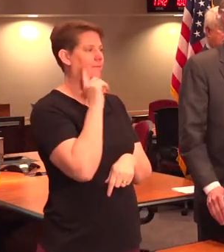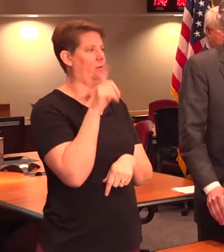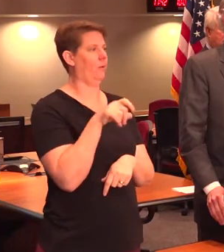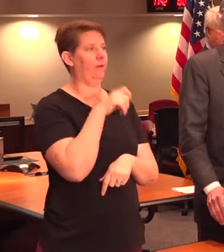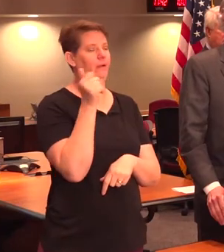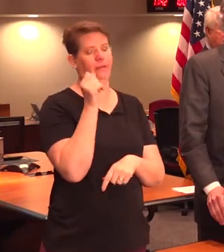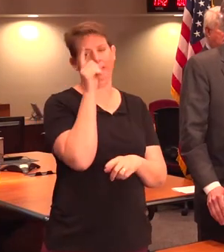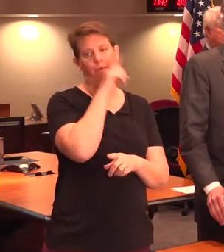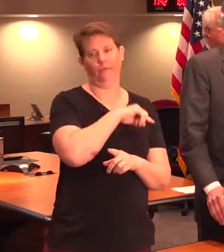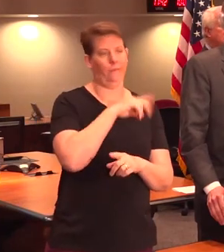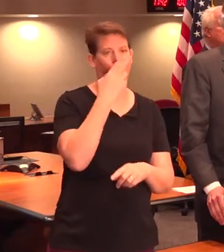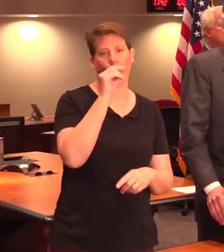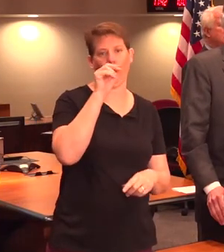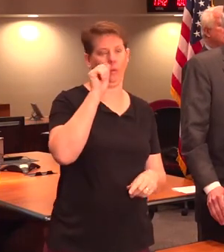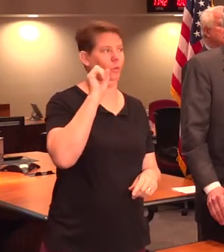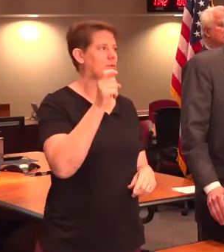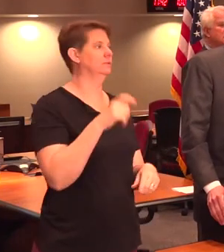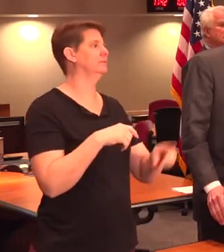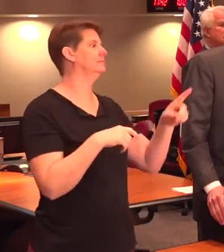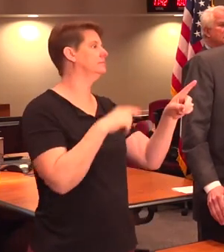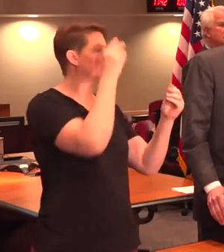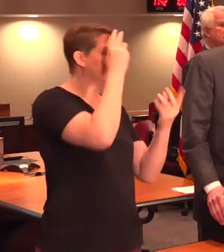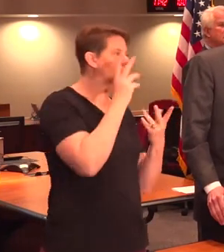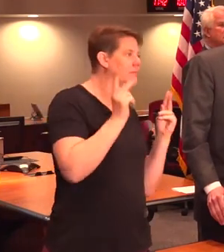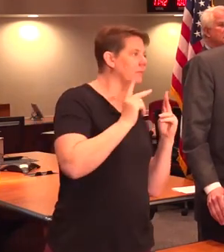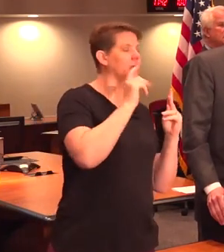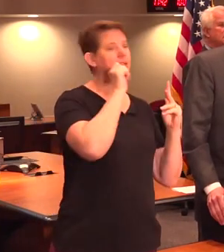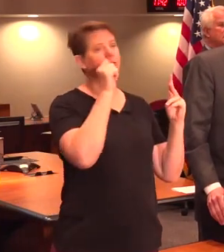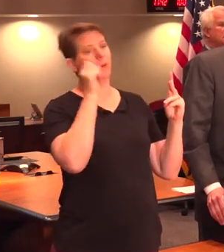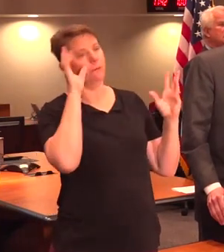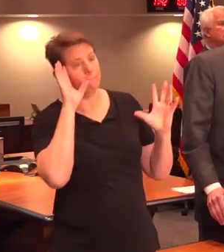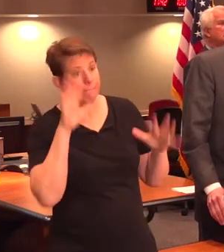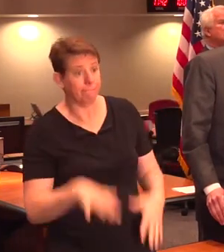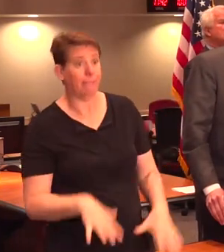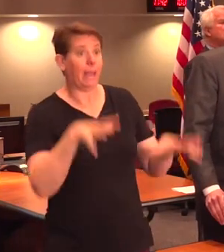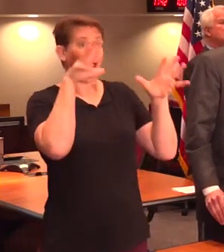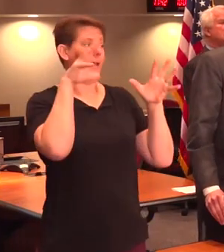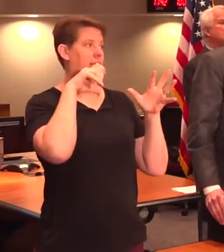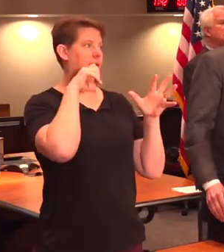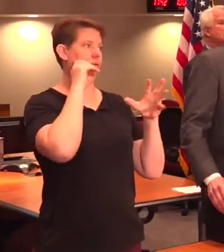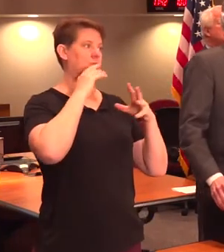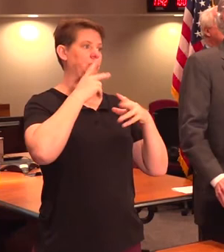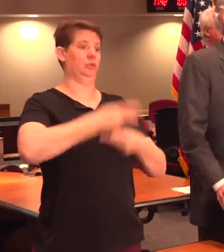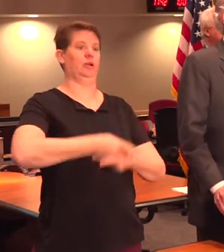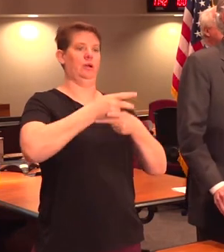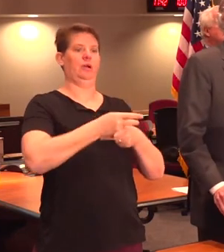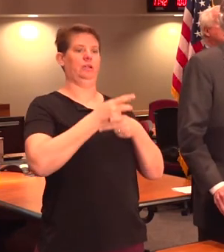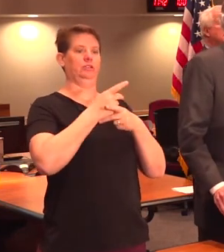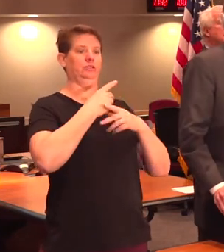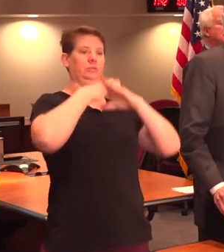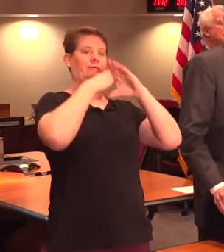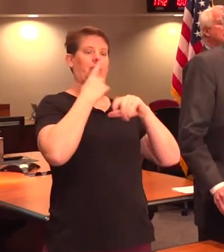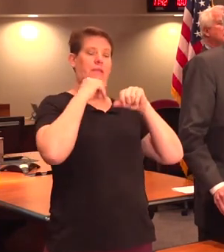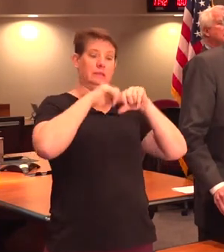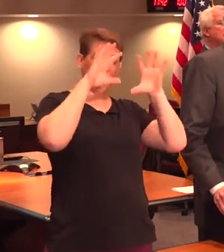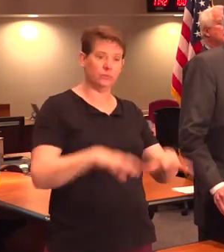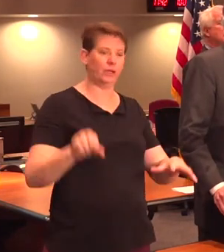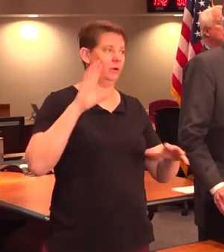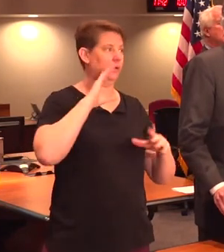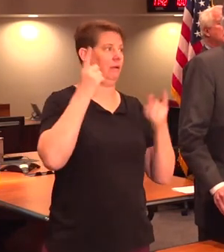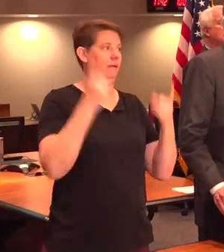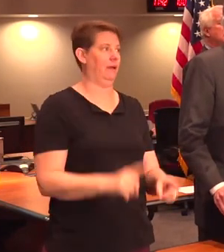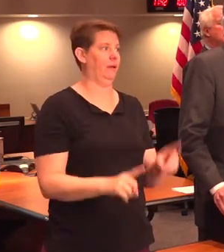yes or no of those. I know you told people, you know, don't panic to take the precautions to kind of prevent the spread or even things here. But